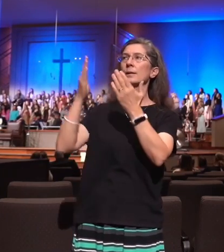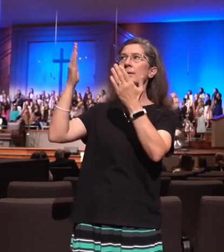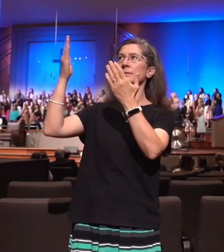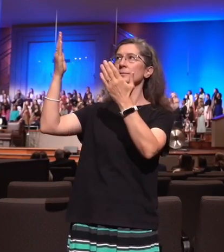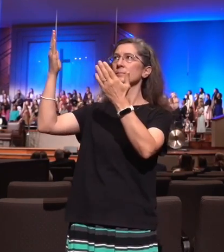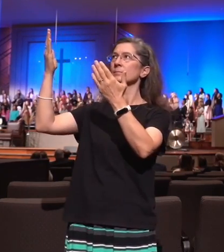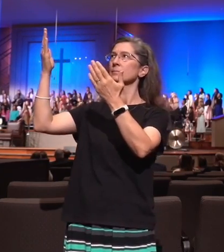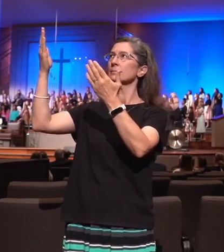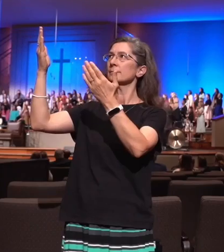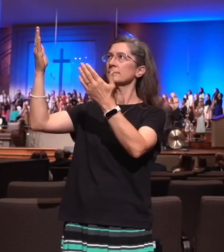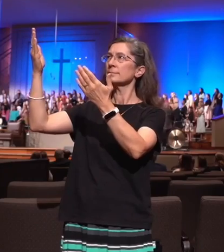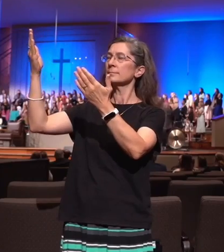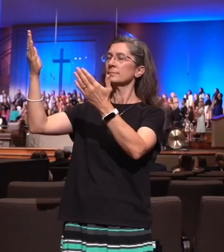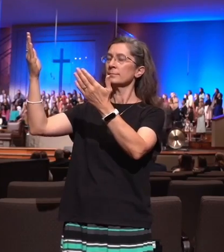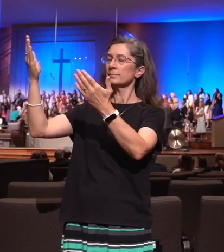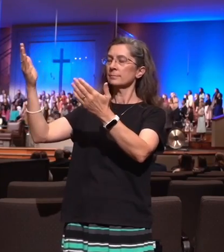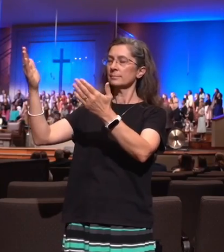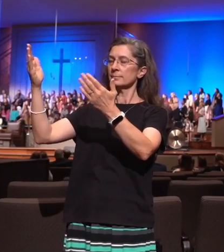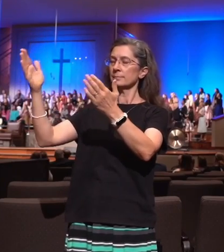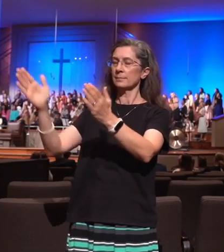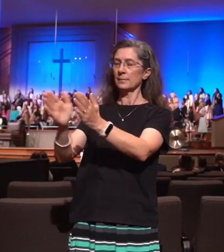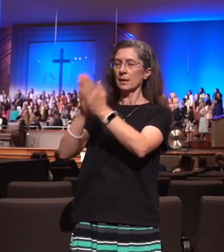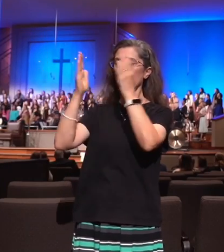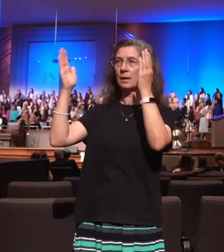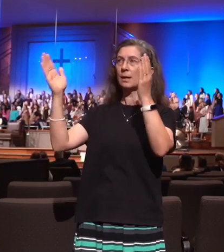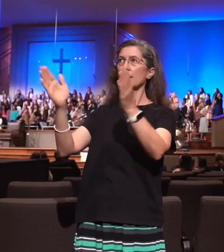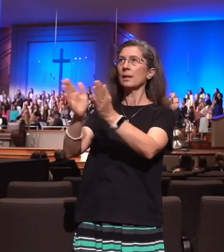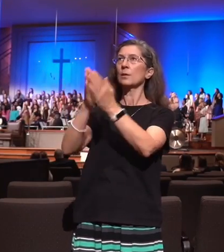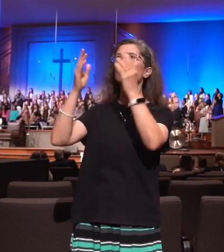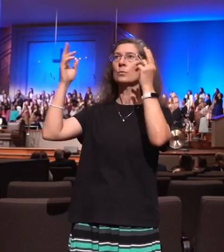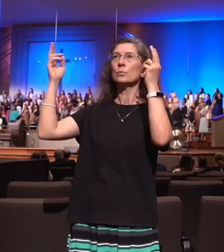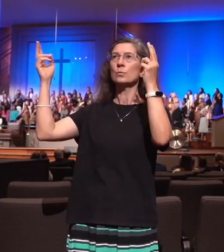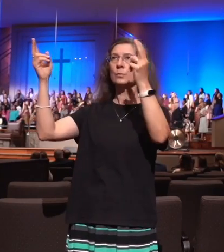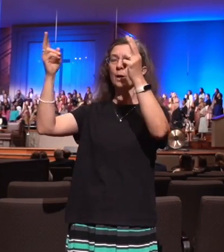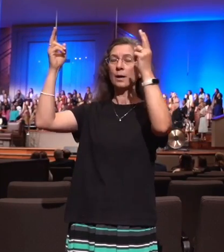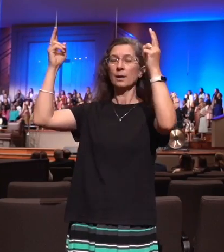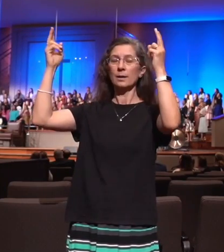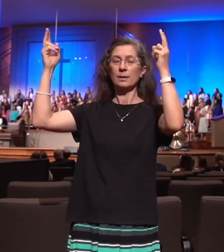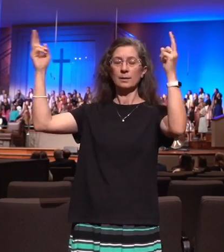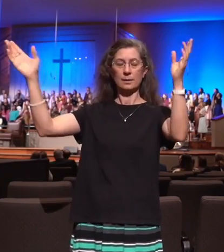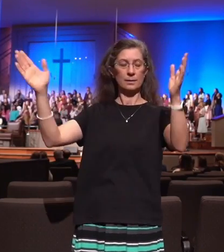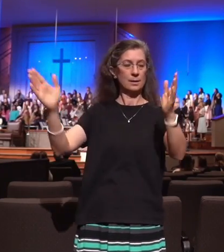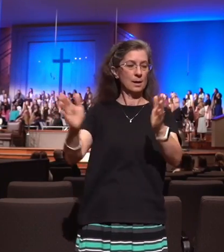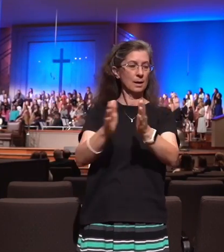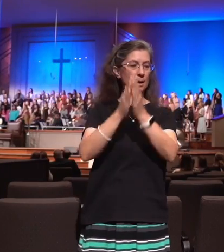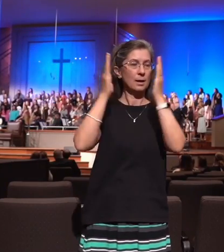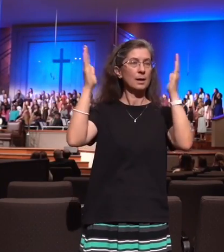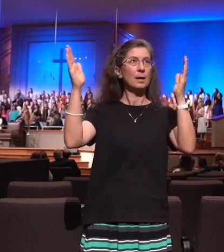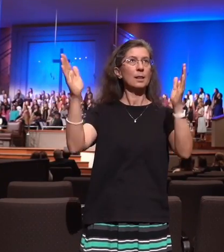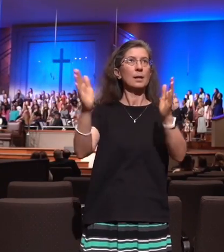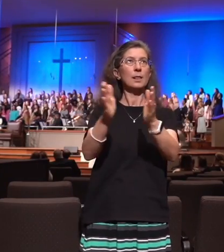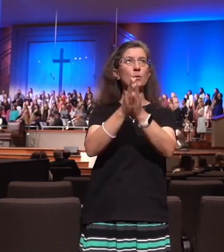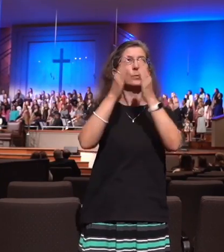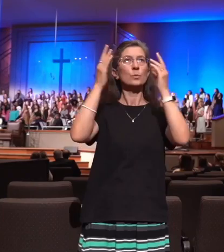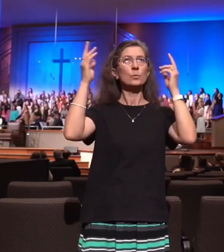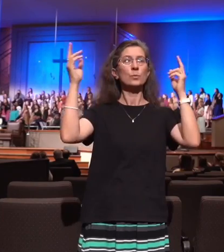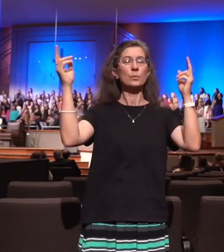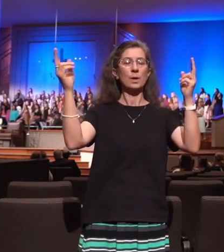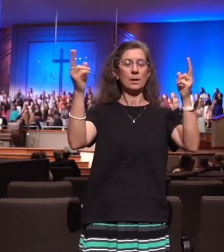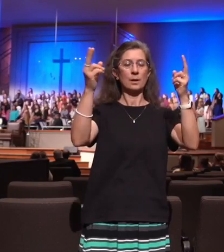proclaiming, alleluia, alleluia.